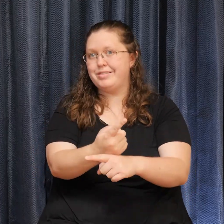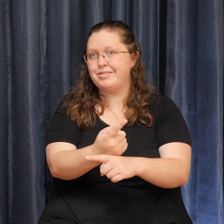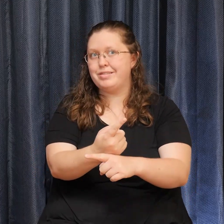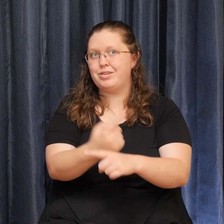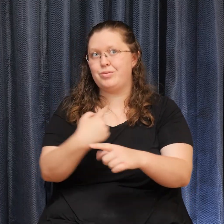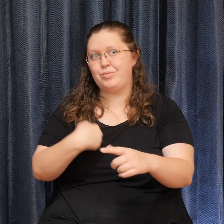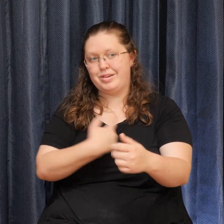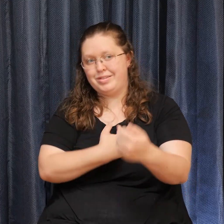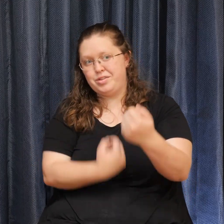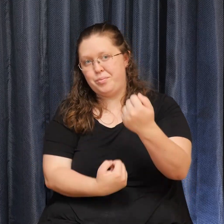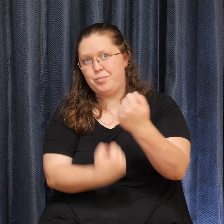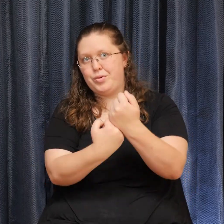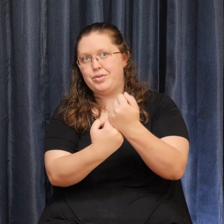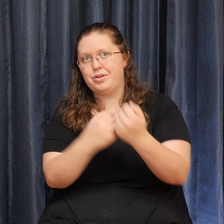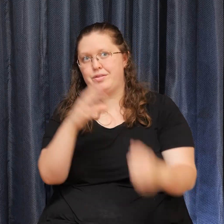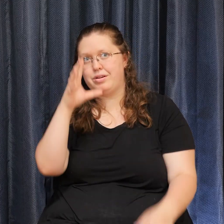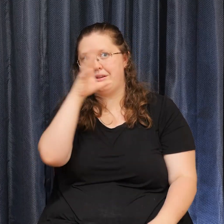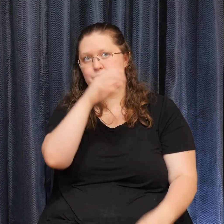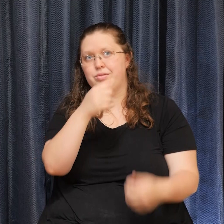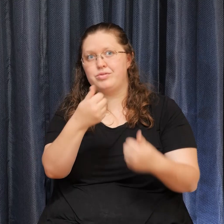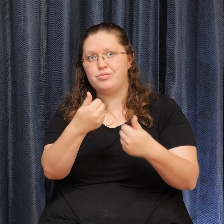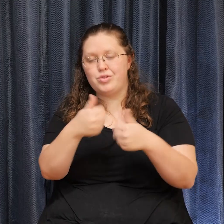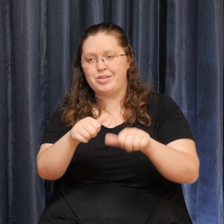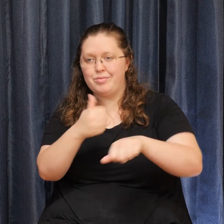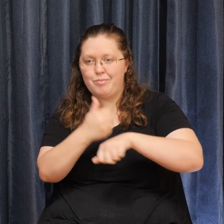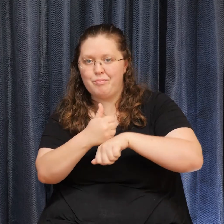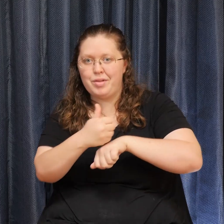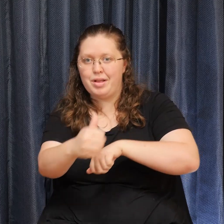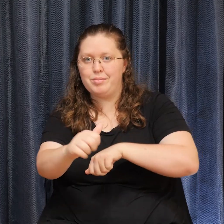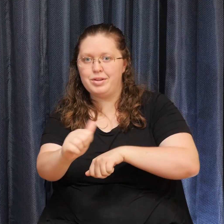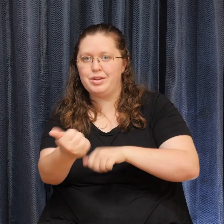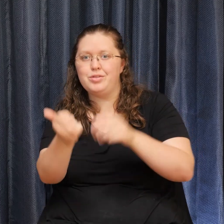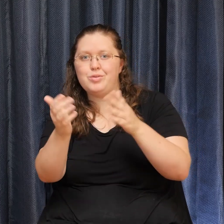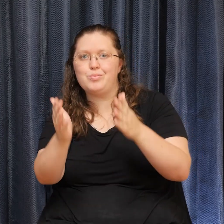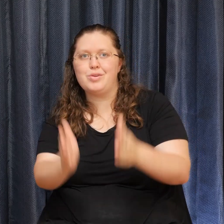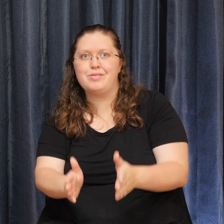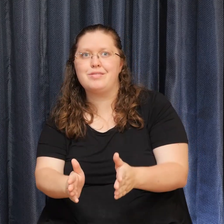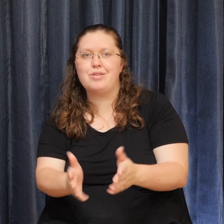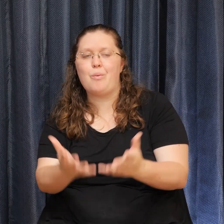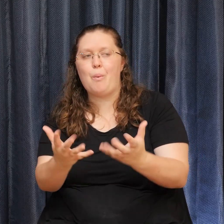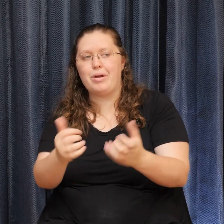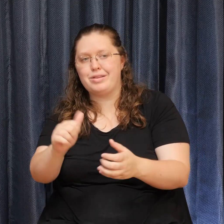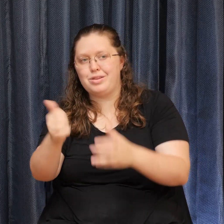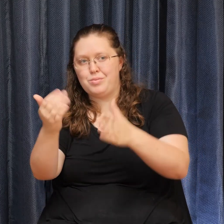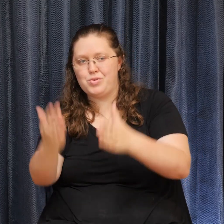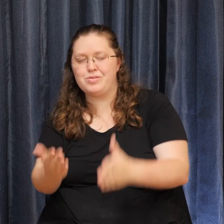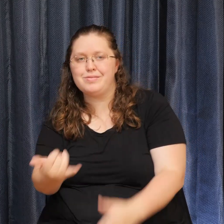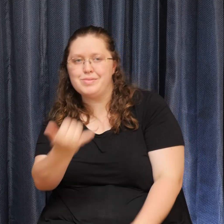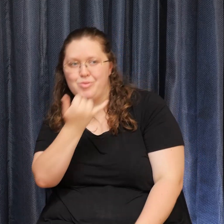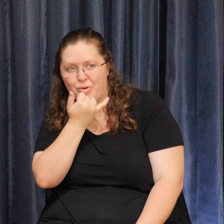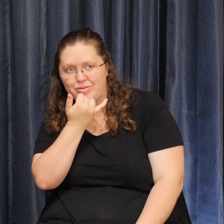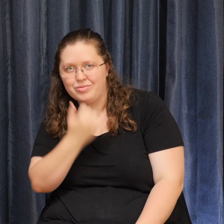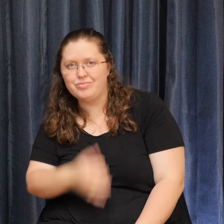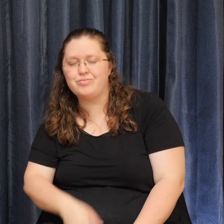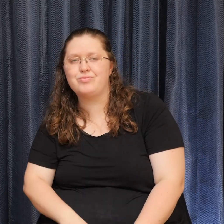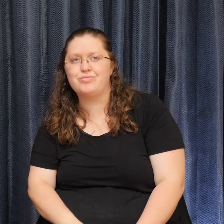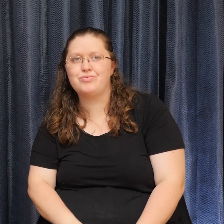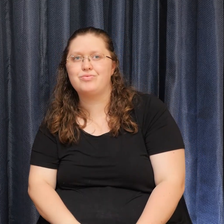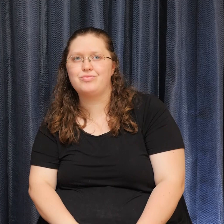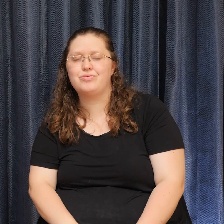to make Someone else wrong We're seeing Much of this Taking Things